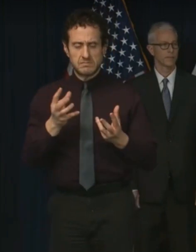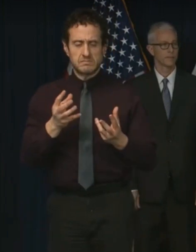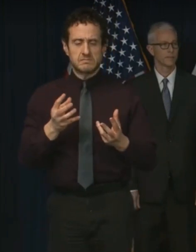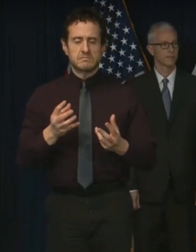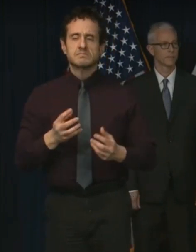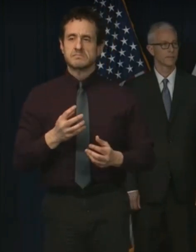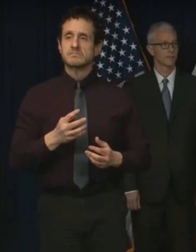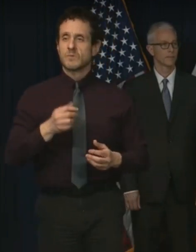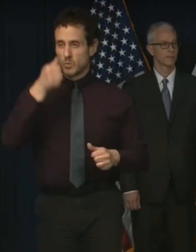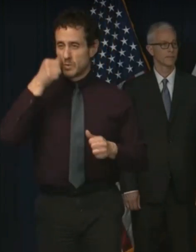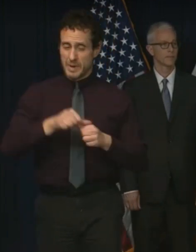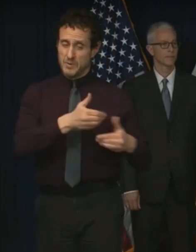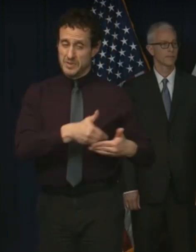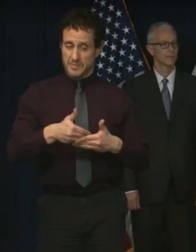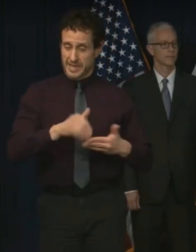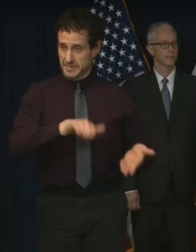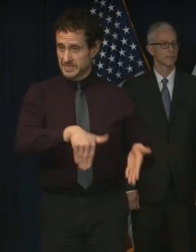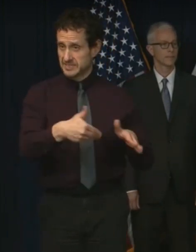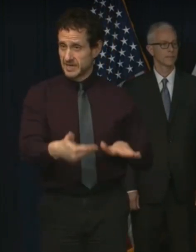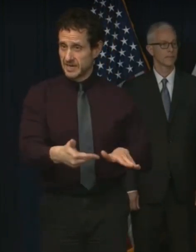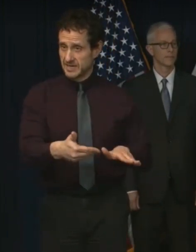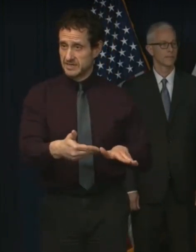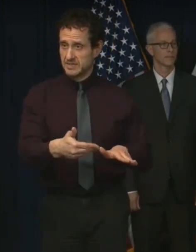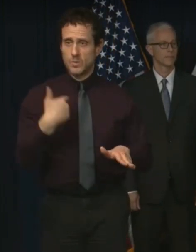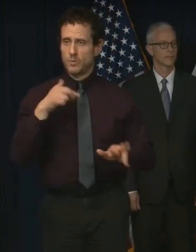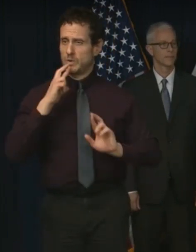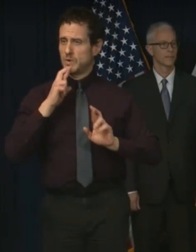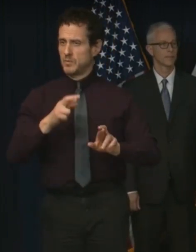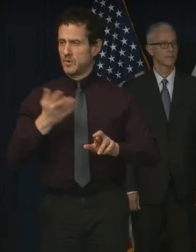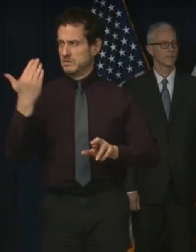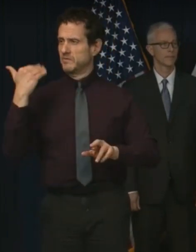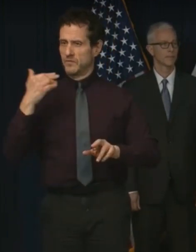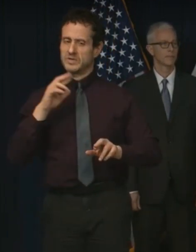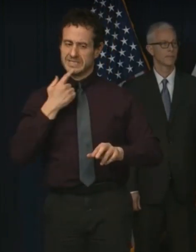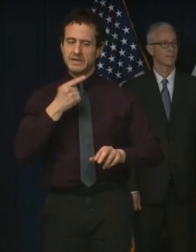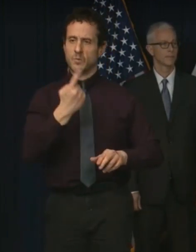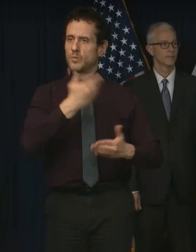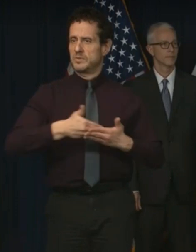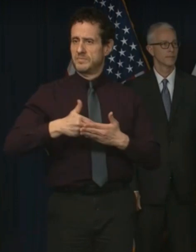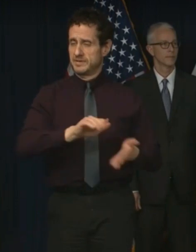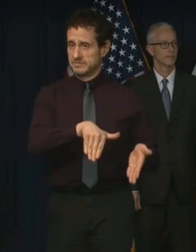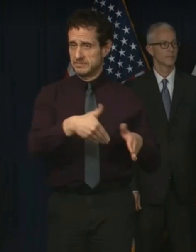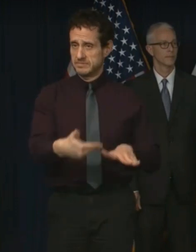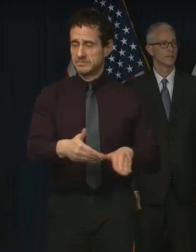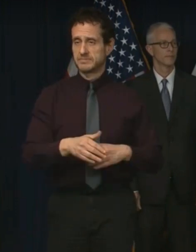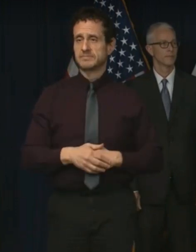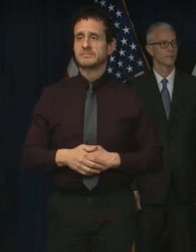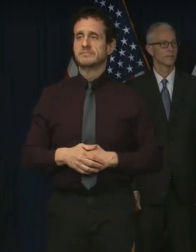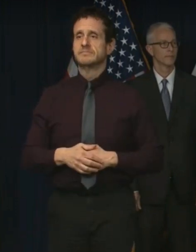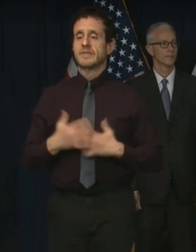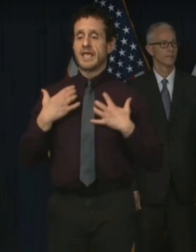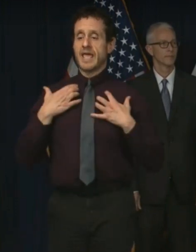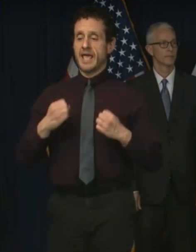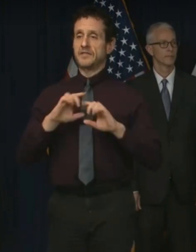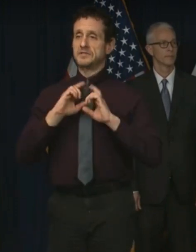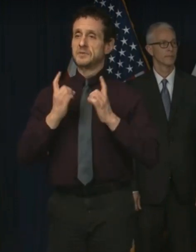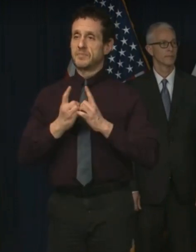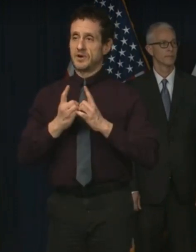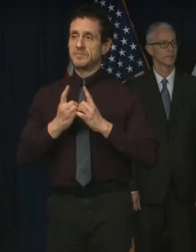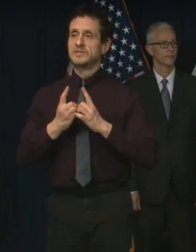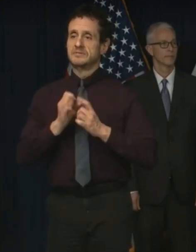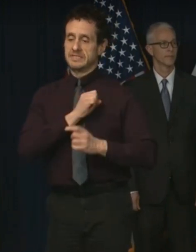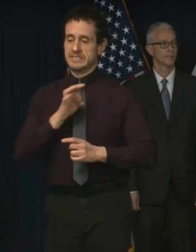death of the infant that was reported earlier. Health officials are talking with